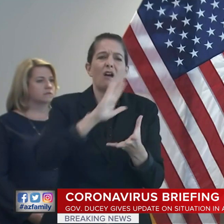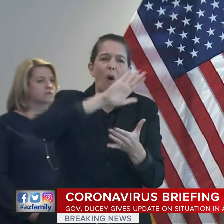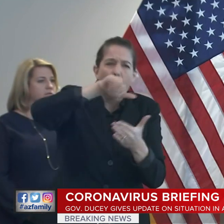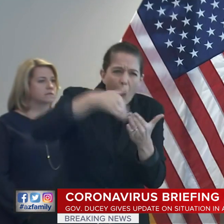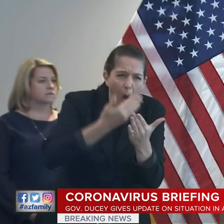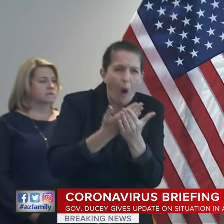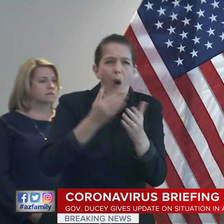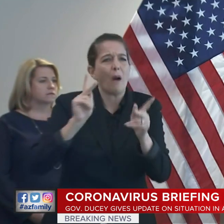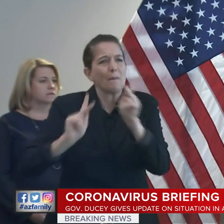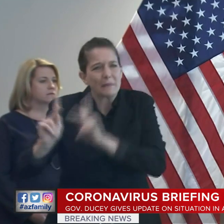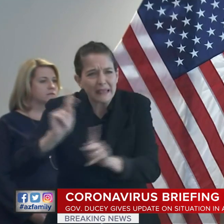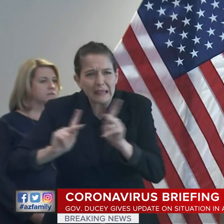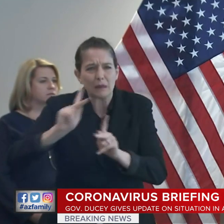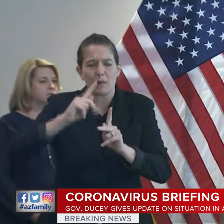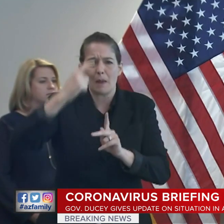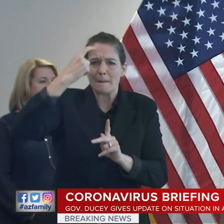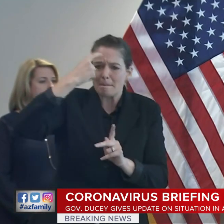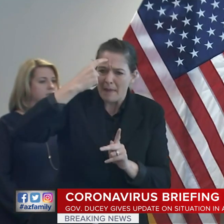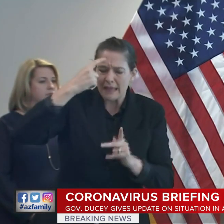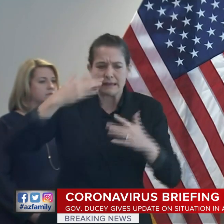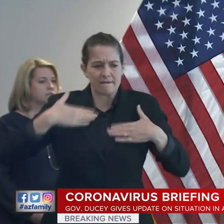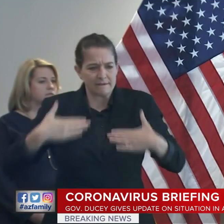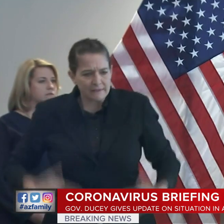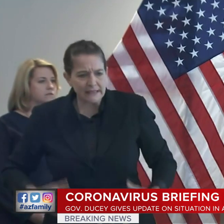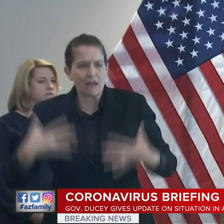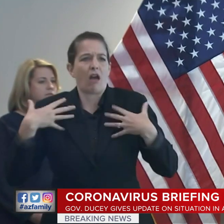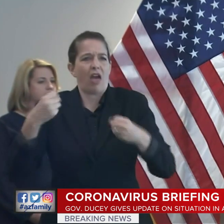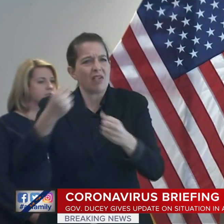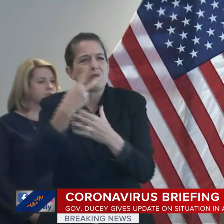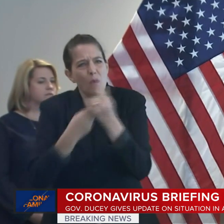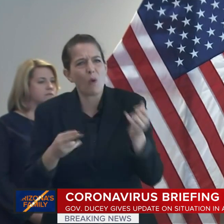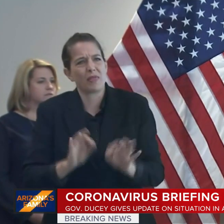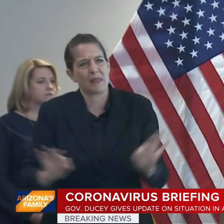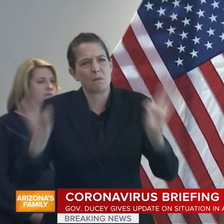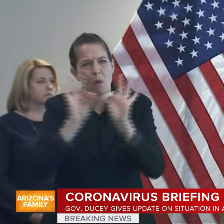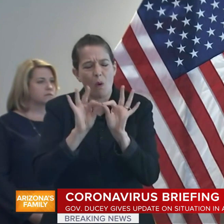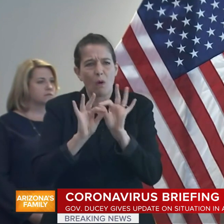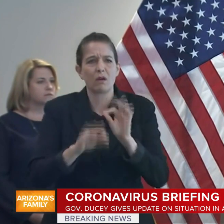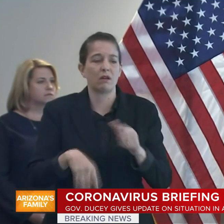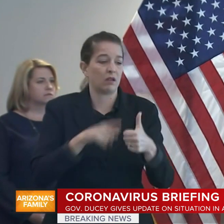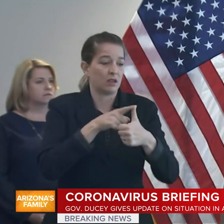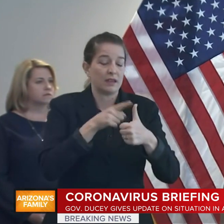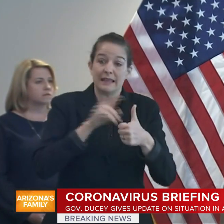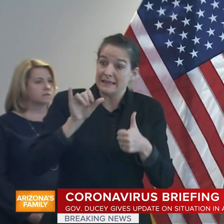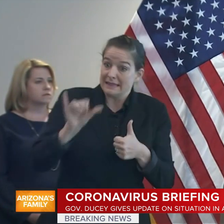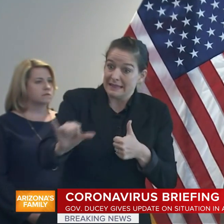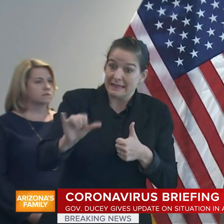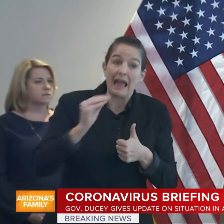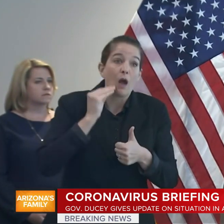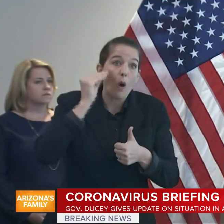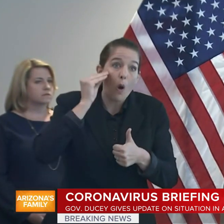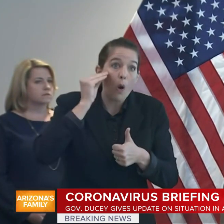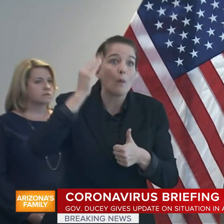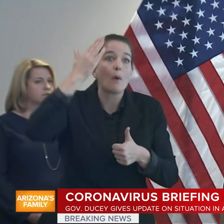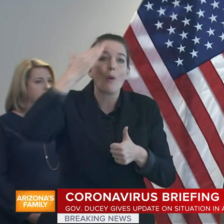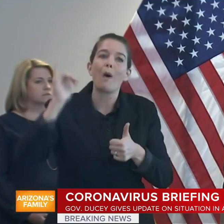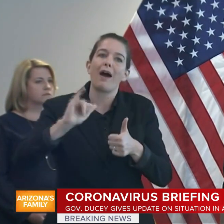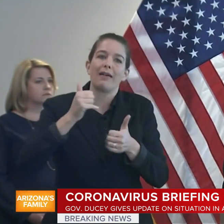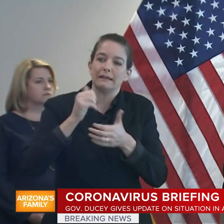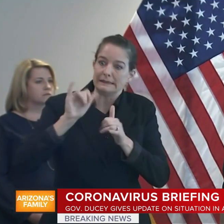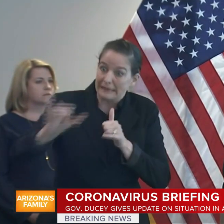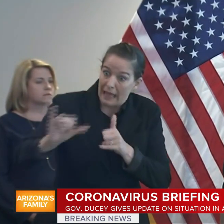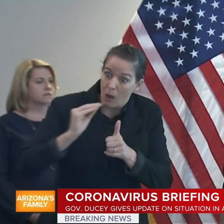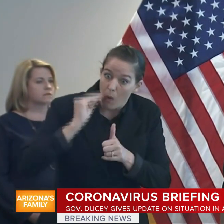health, placing a focus on staying home to slow the spread, staying healthy and active,